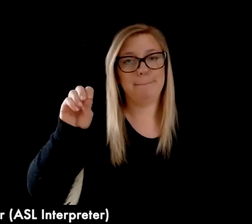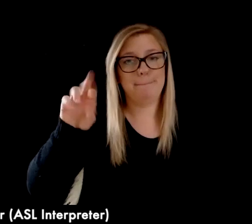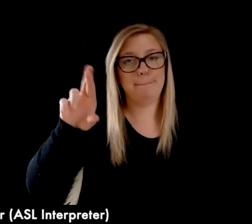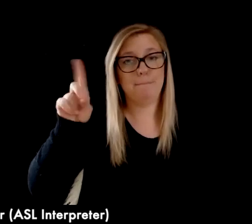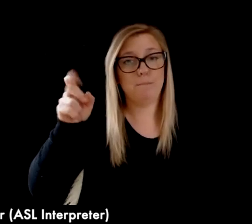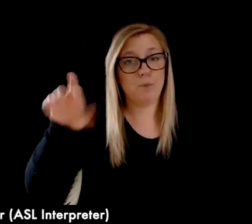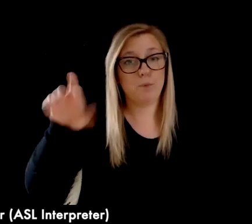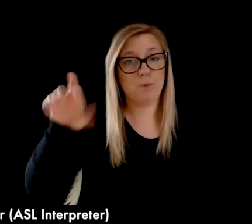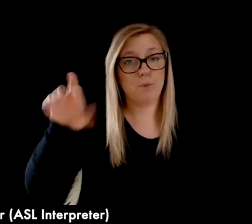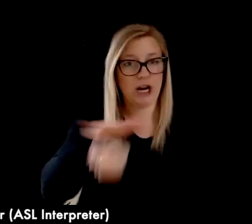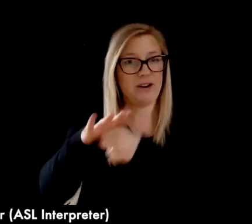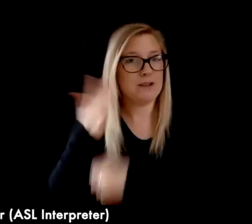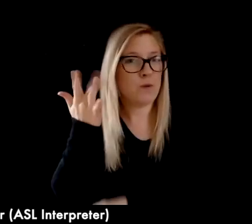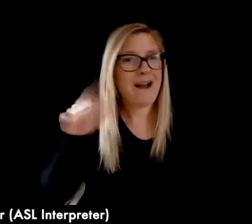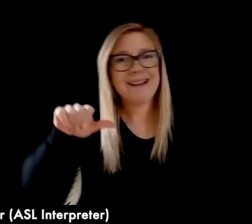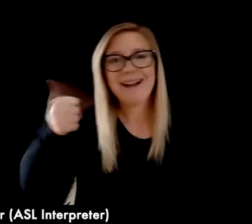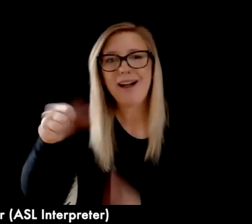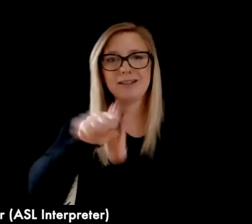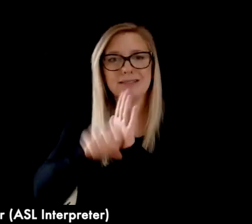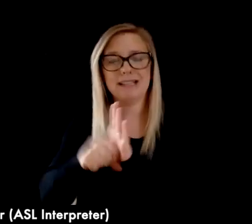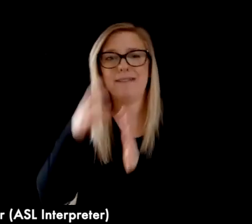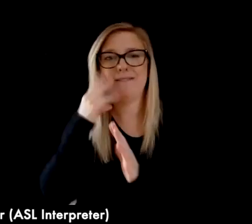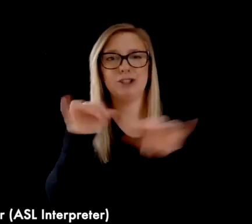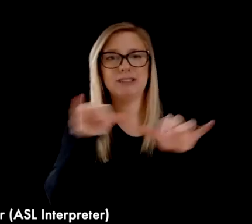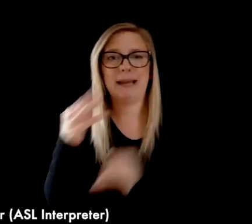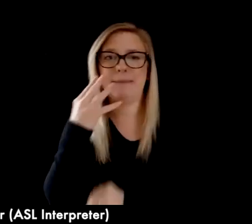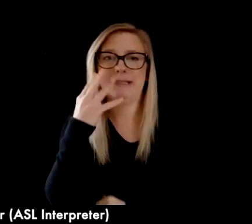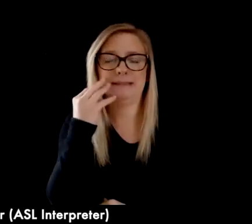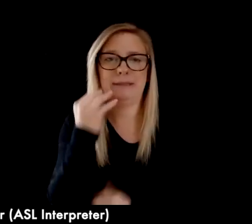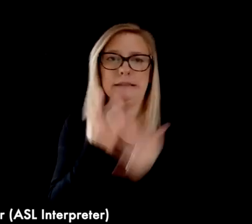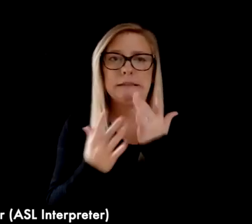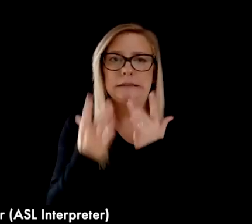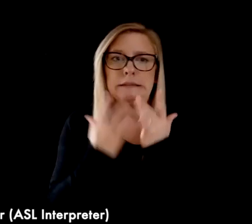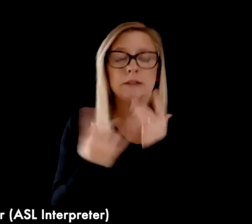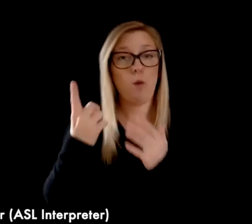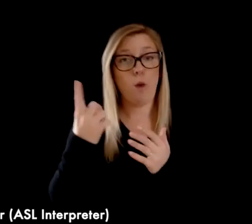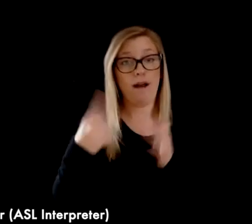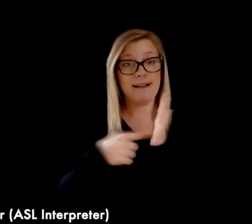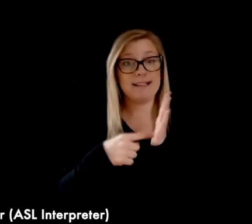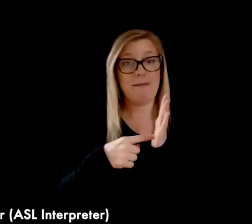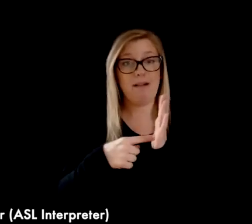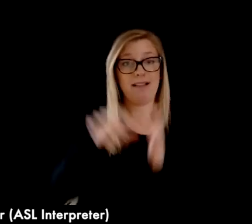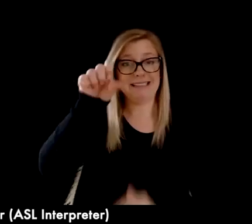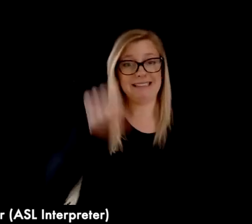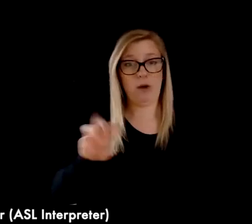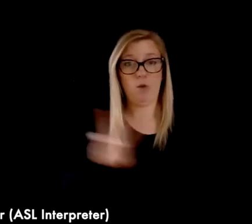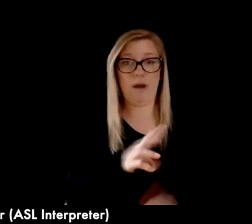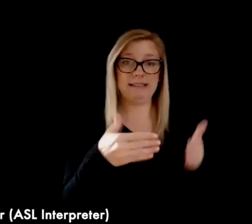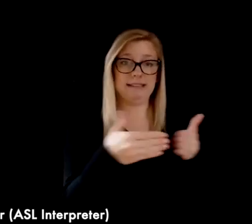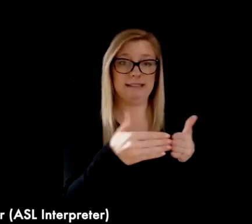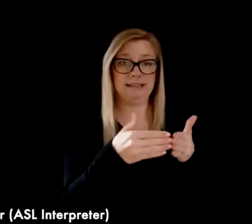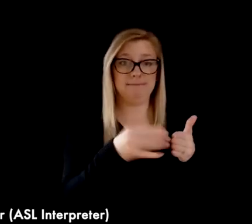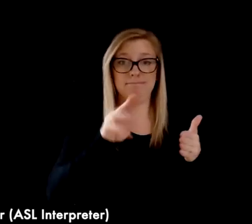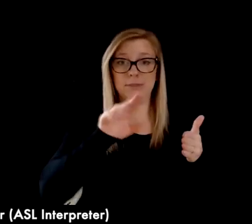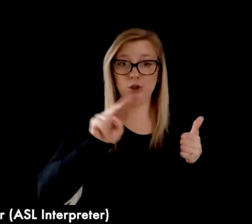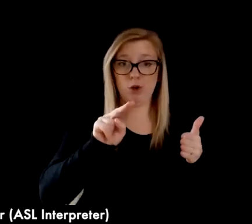similar trained workforce shortages. One example is in southwest Minnesota Minnesota, where we have northwest Iowa